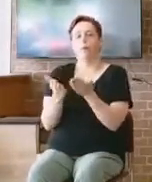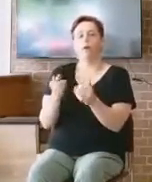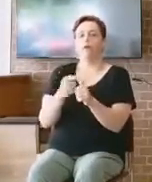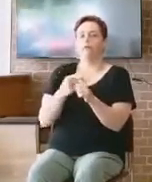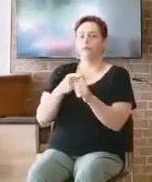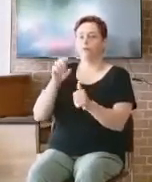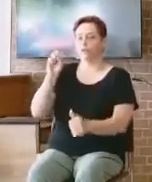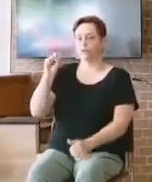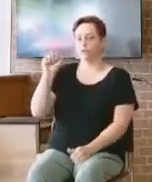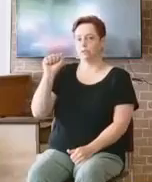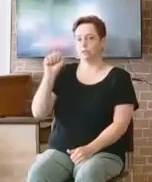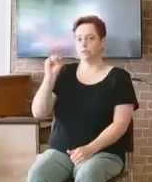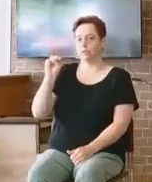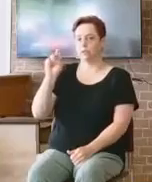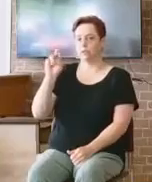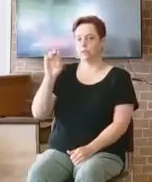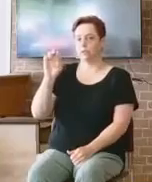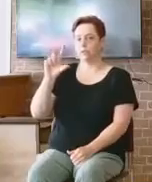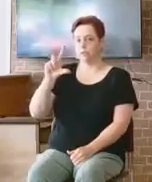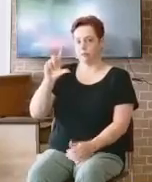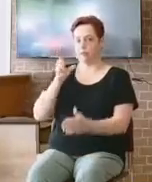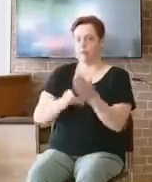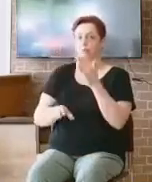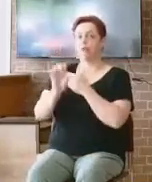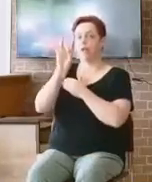First Samuel chapter eight.